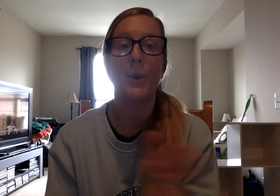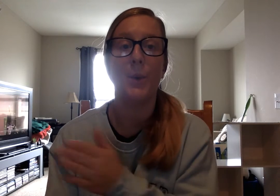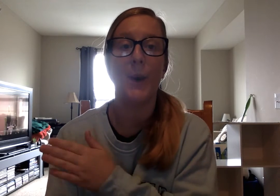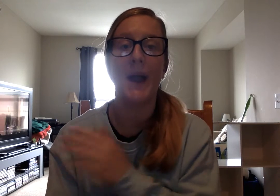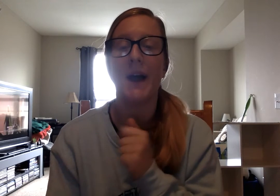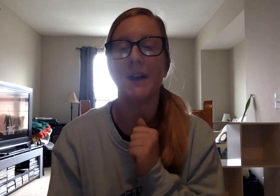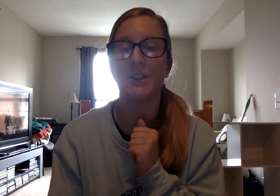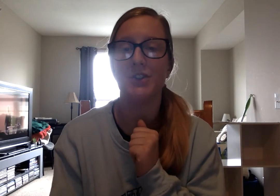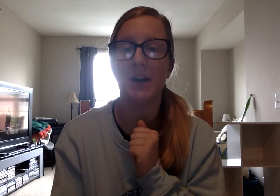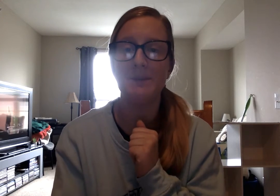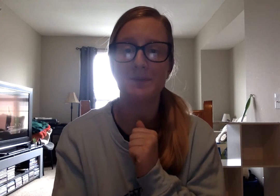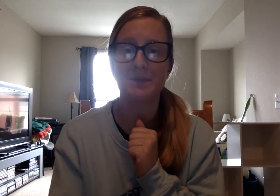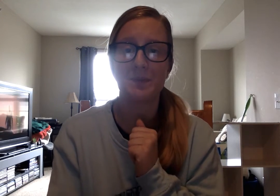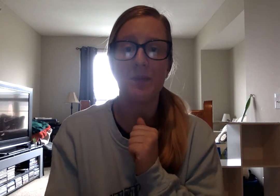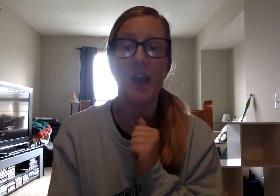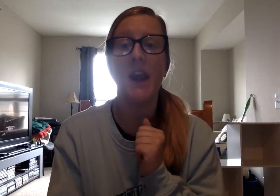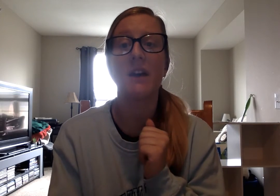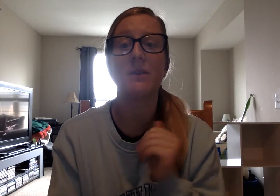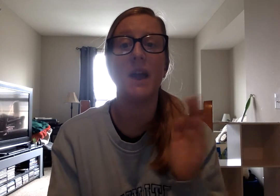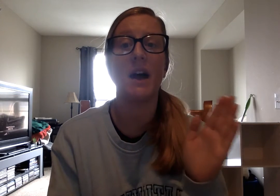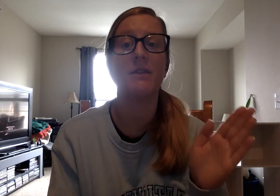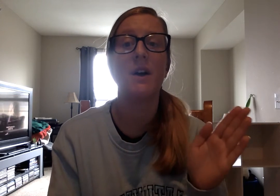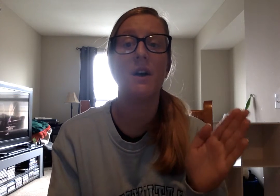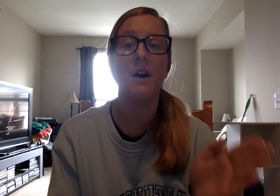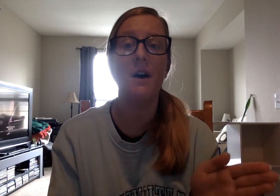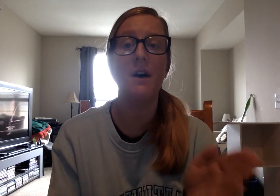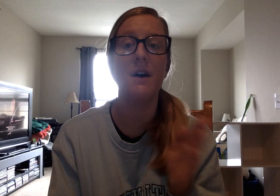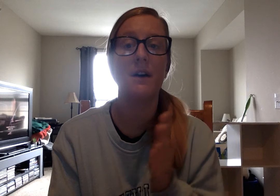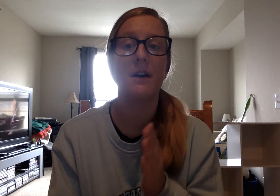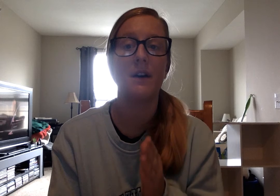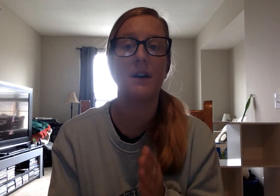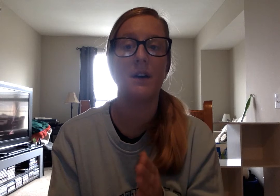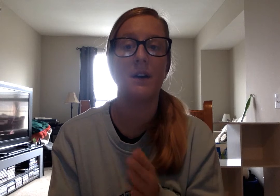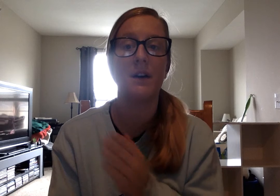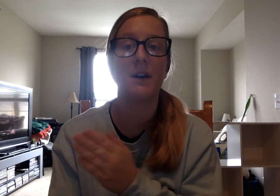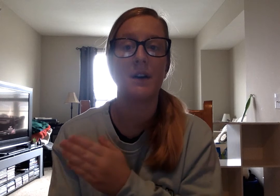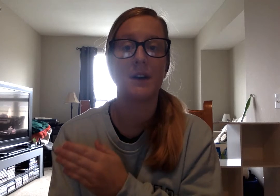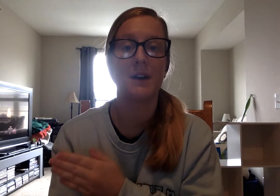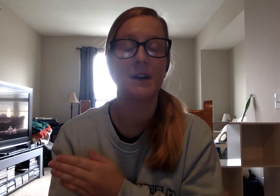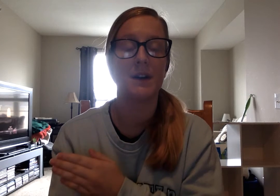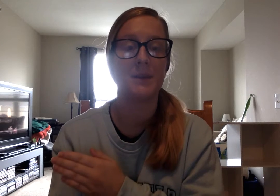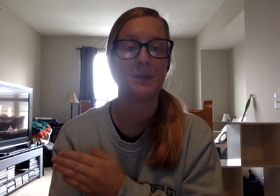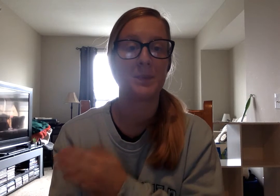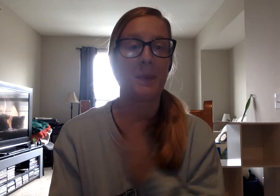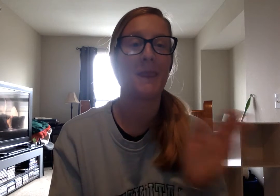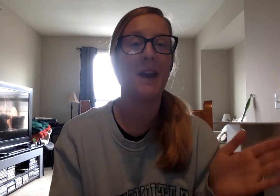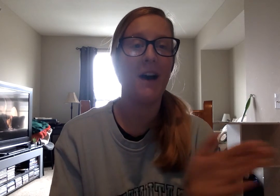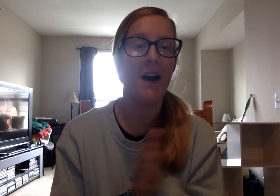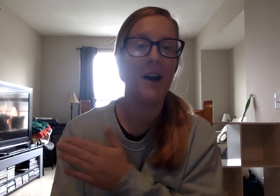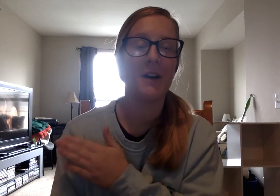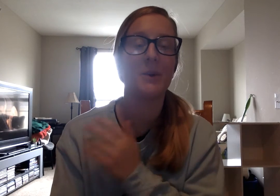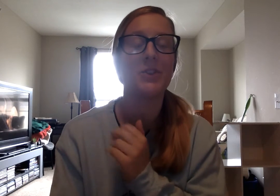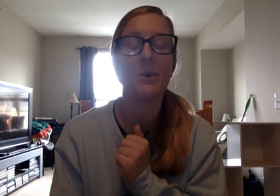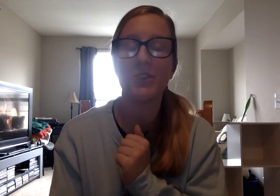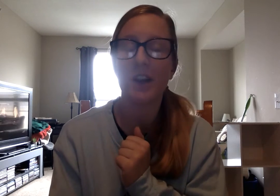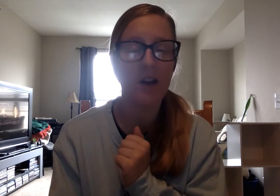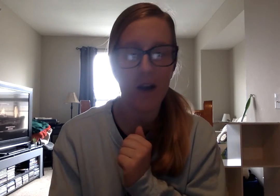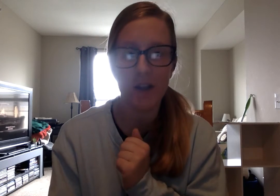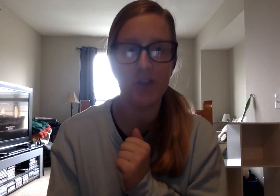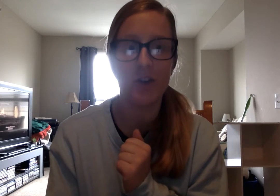Wag. Good job. Next, we have h-u-g. Hug. Which I wish I could hug each and